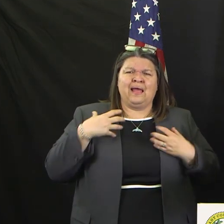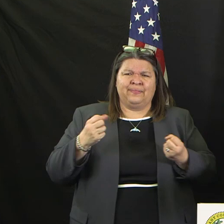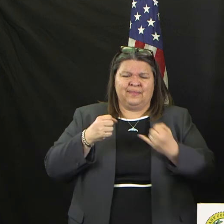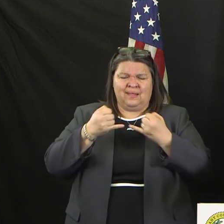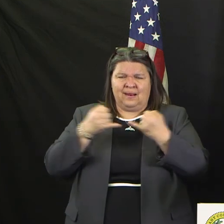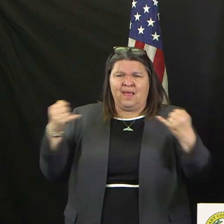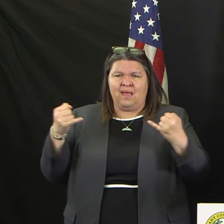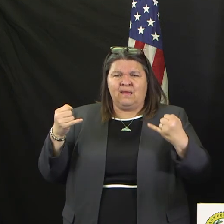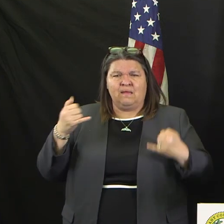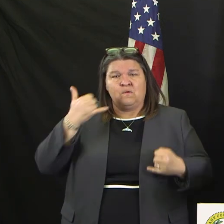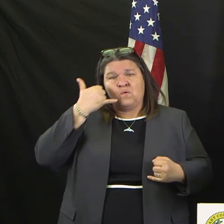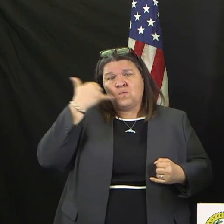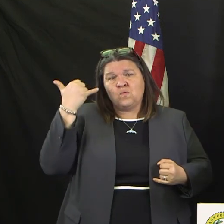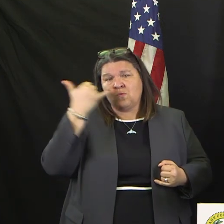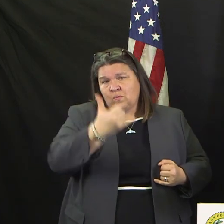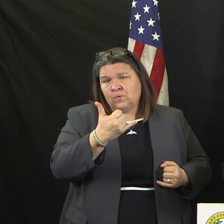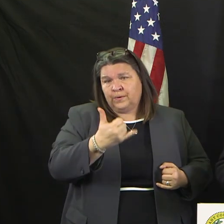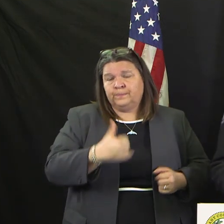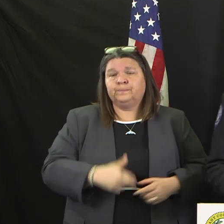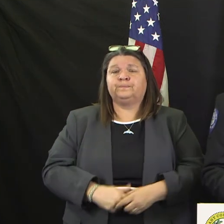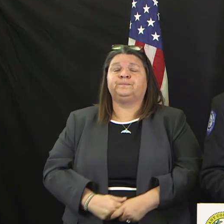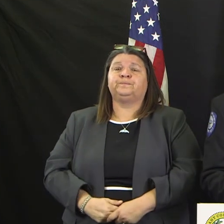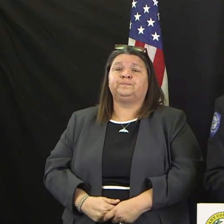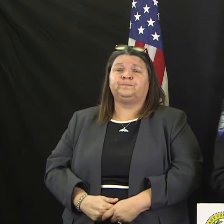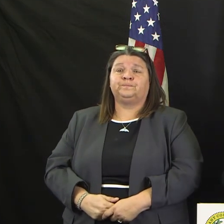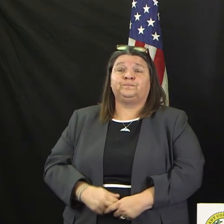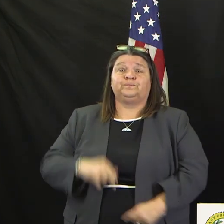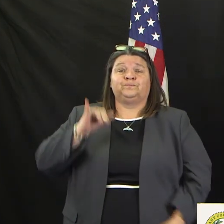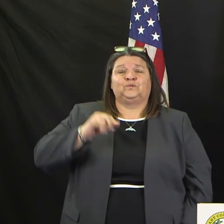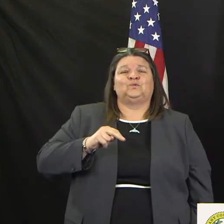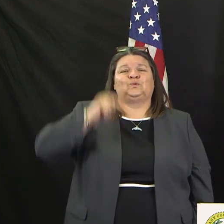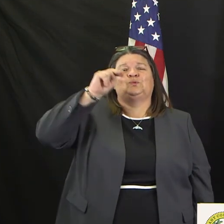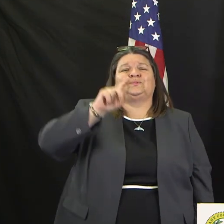with University of North Texas Health Sciences. Thank you.